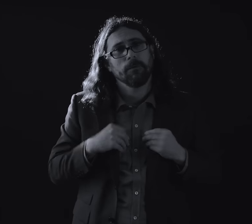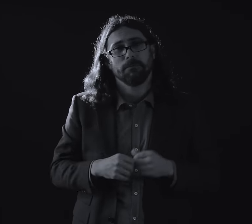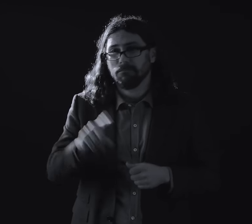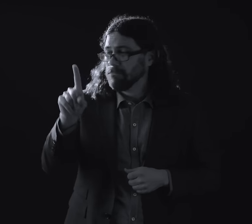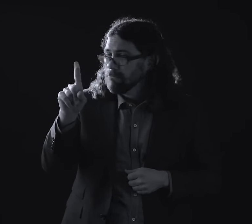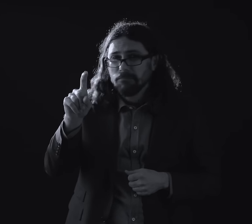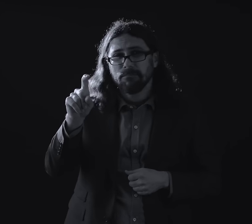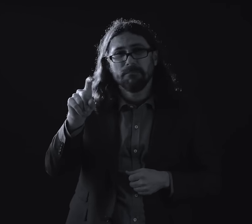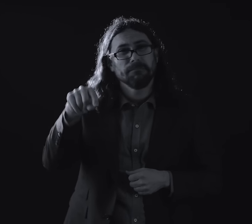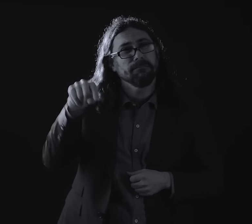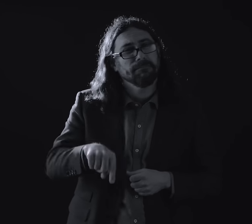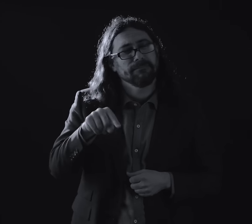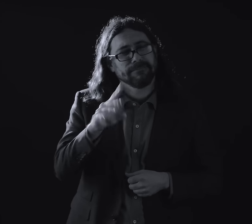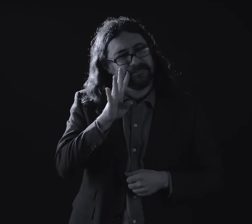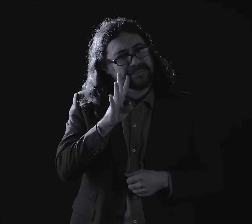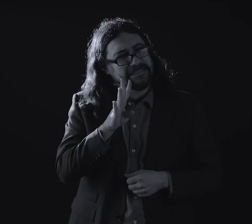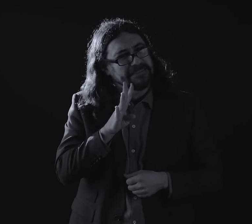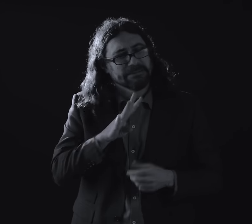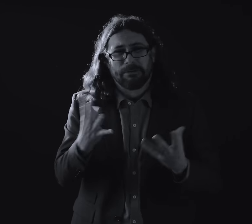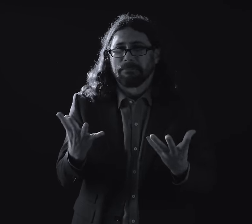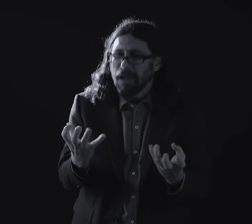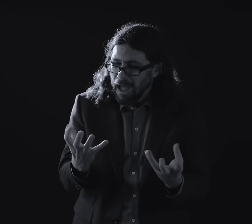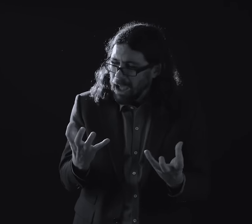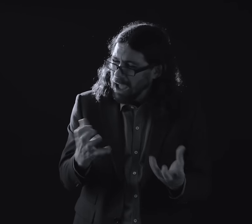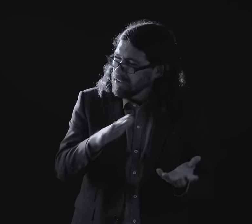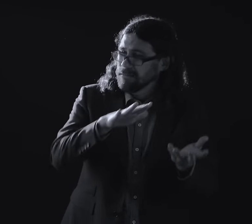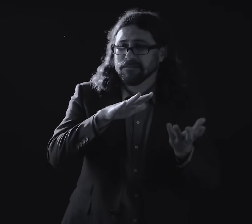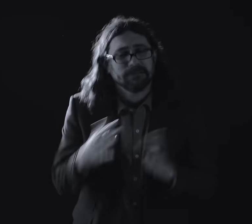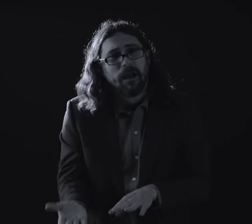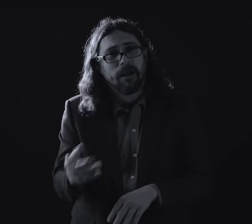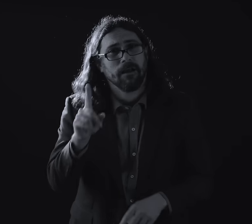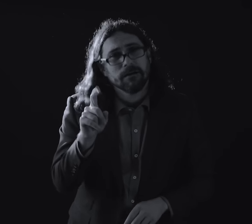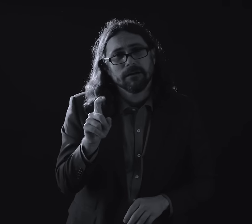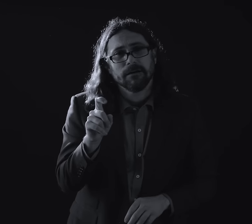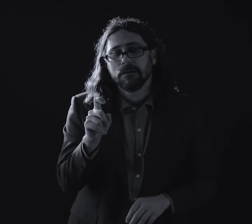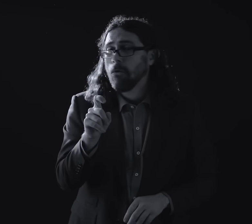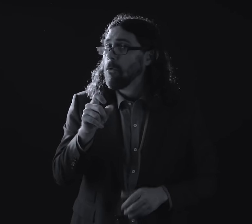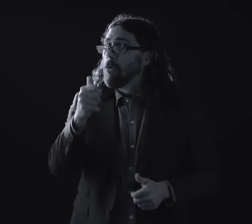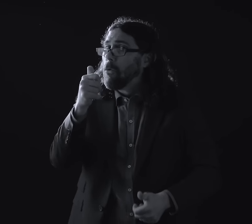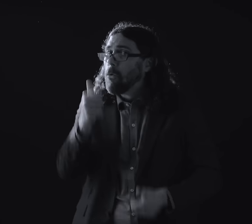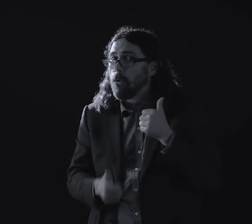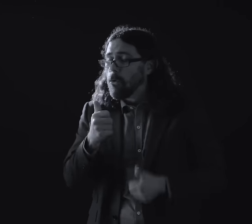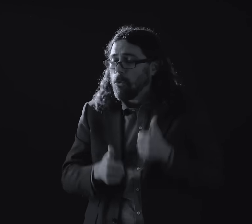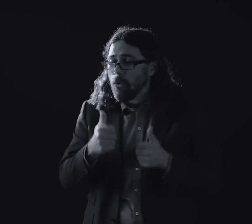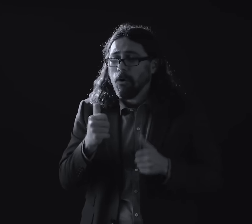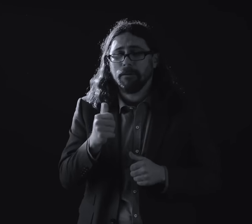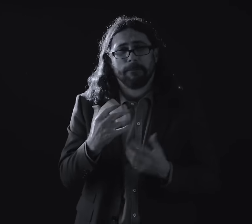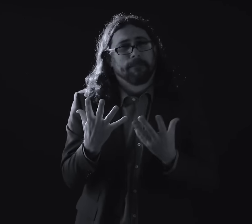Is this a desperate wish for dying Or a wish that dying